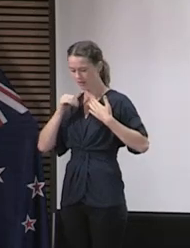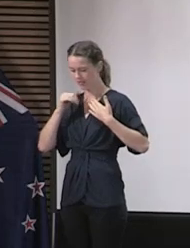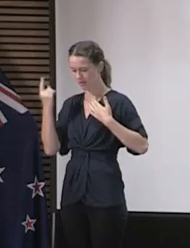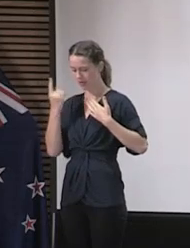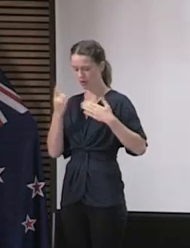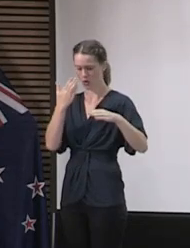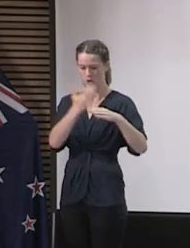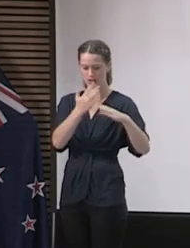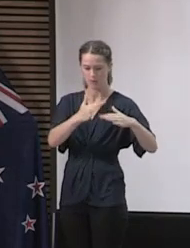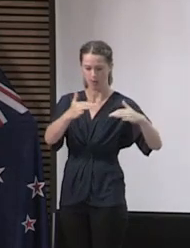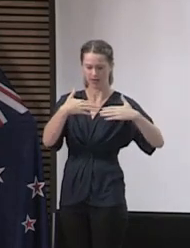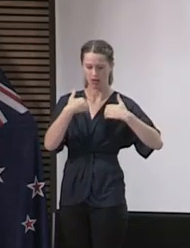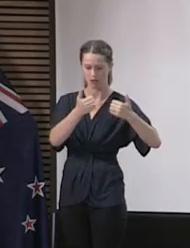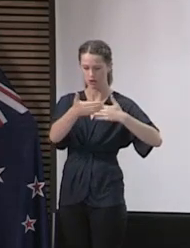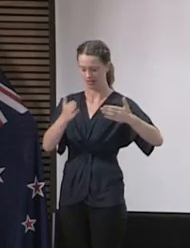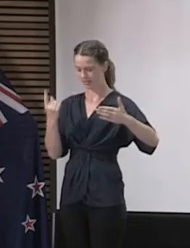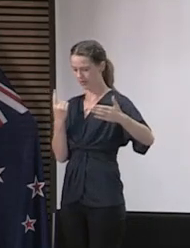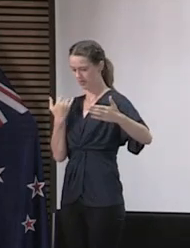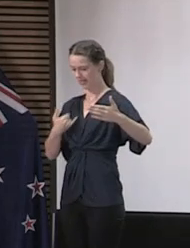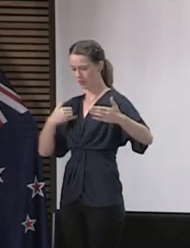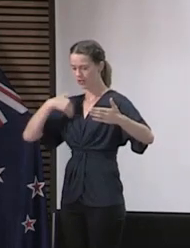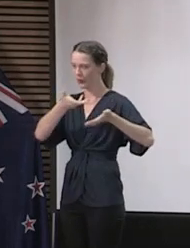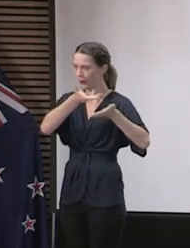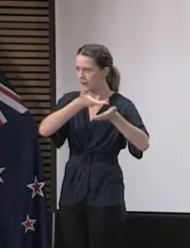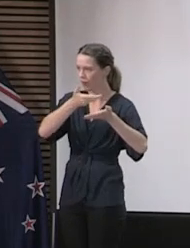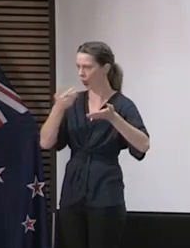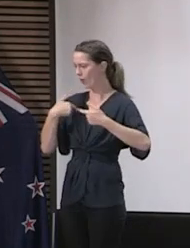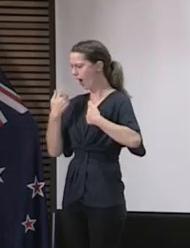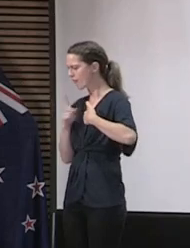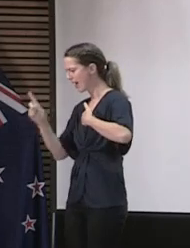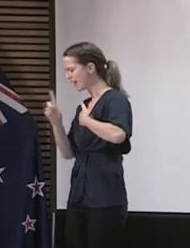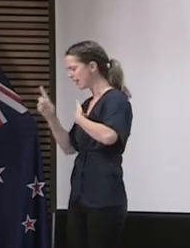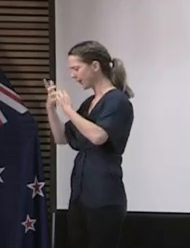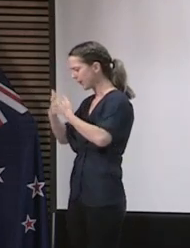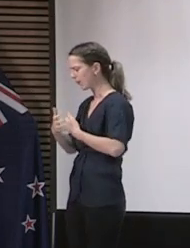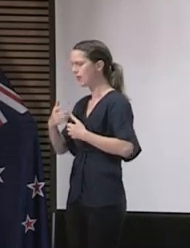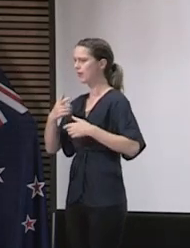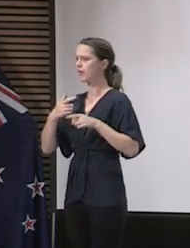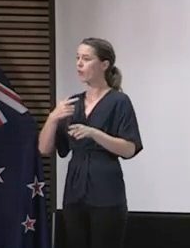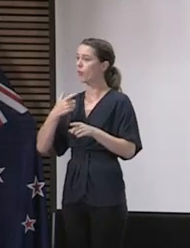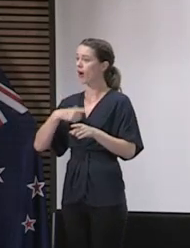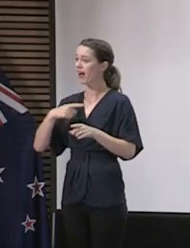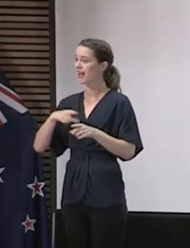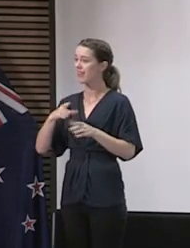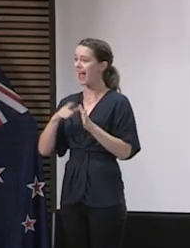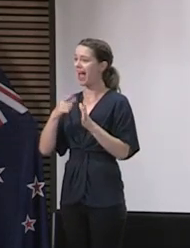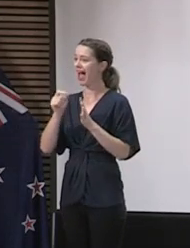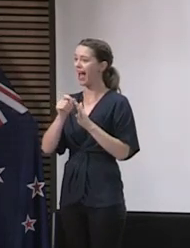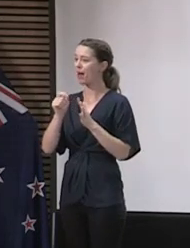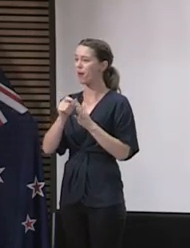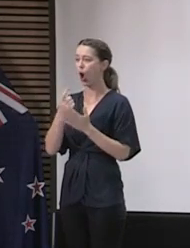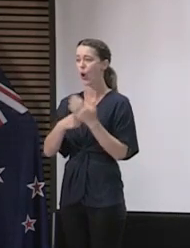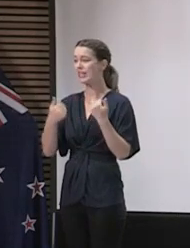in our public health units and someone who has COVID-19. And that is because it requires a large proportion of your population